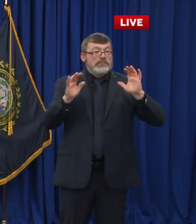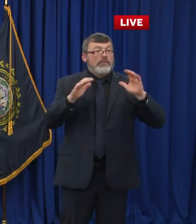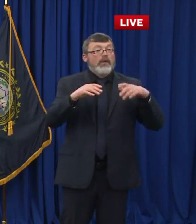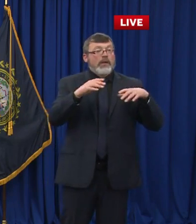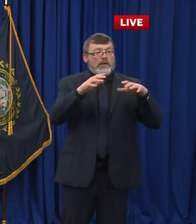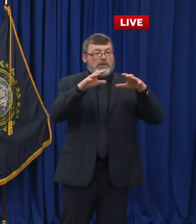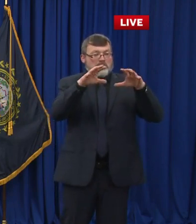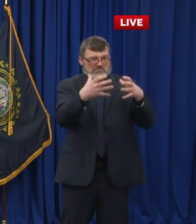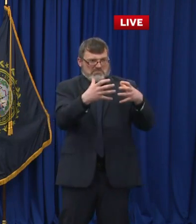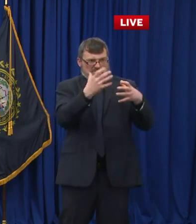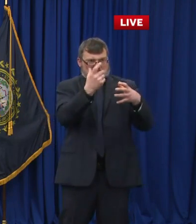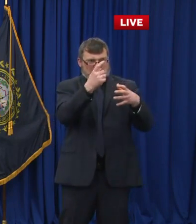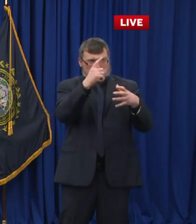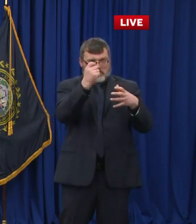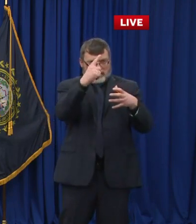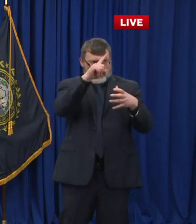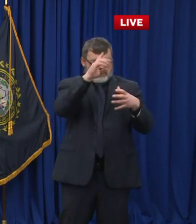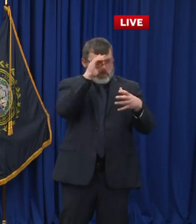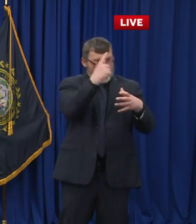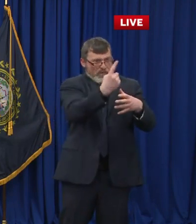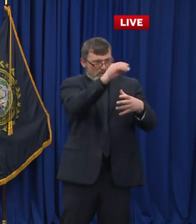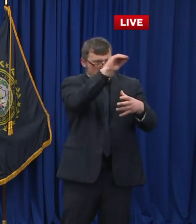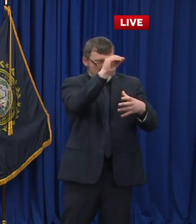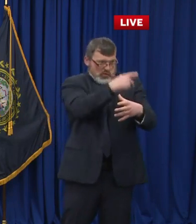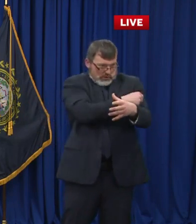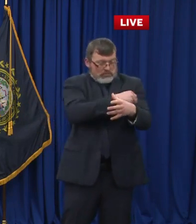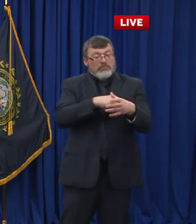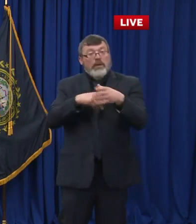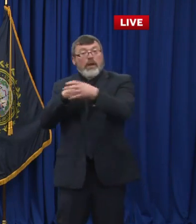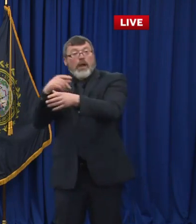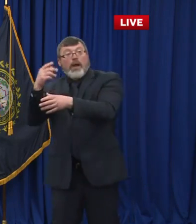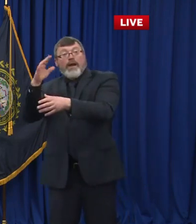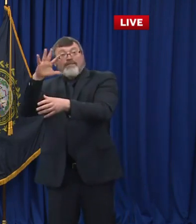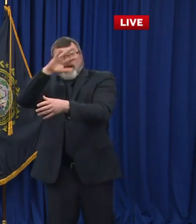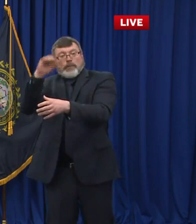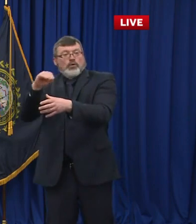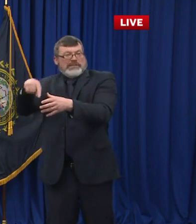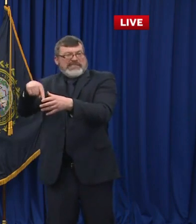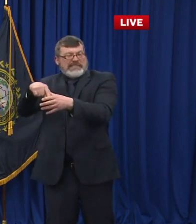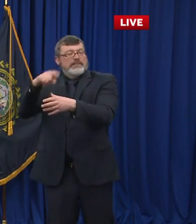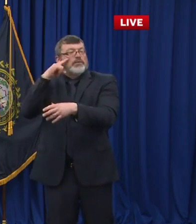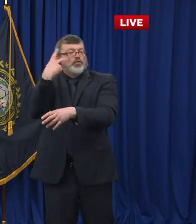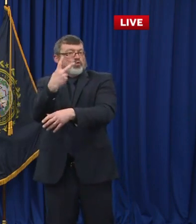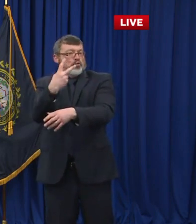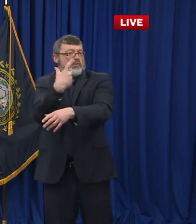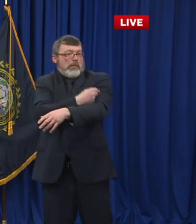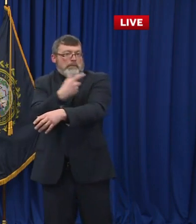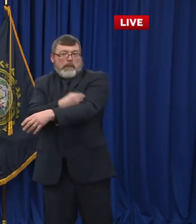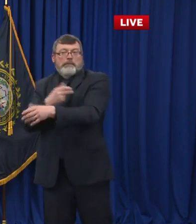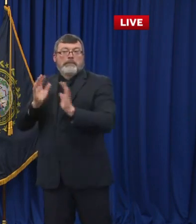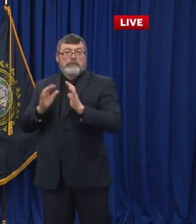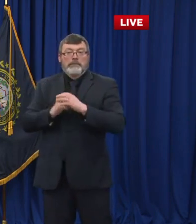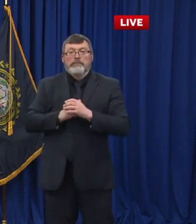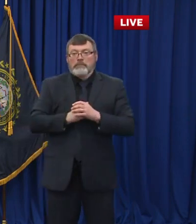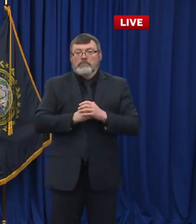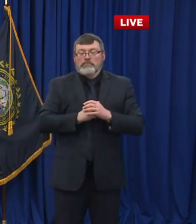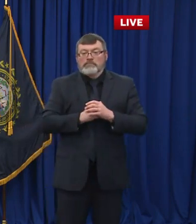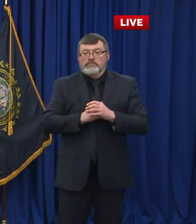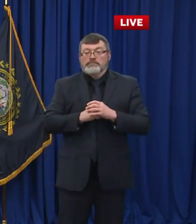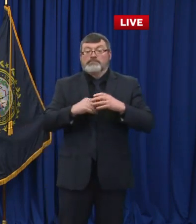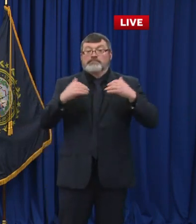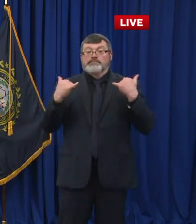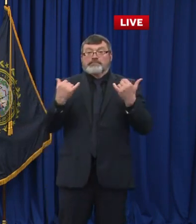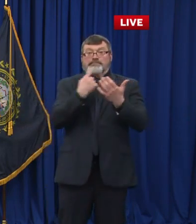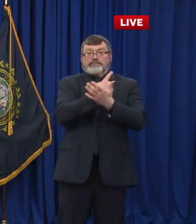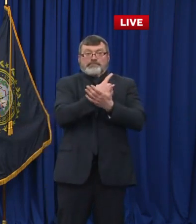22,475 doses. And next week we'll receive another increase to 27,740